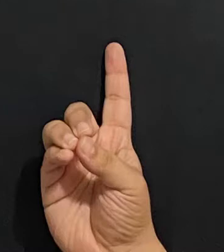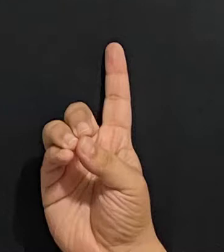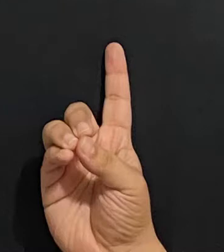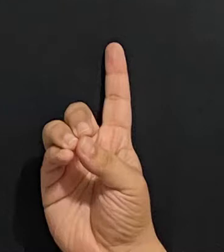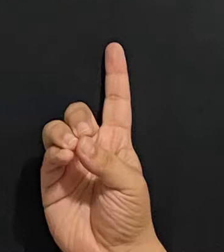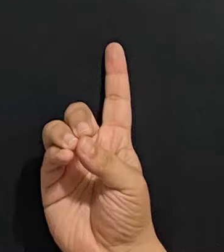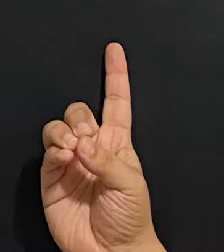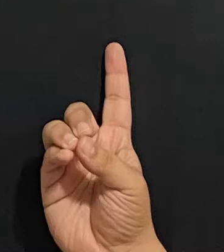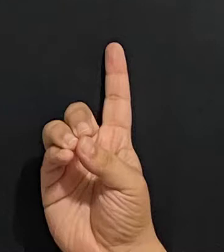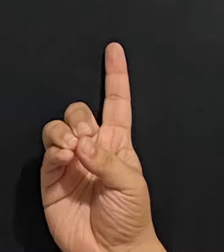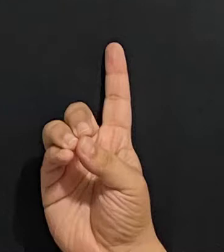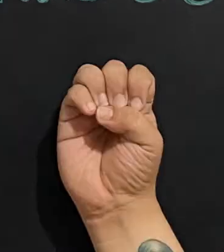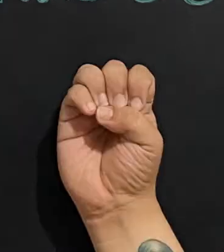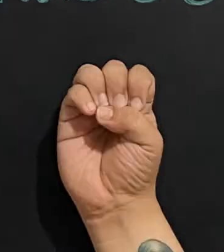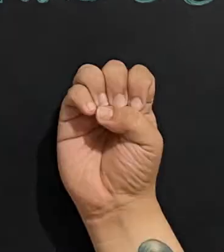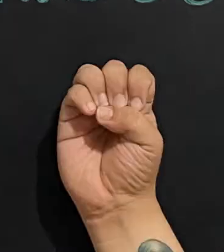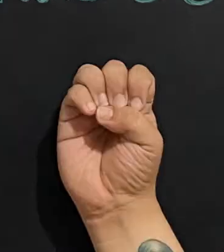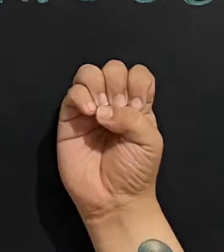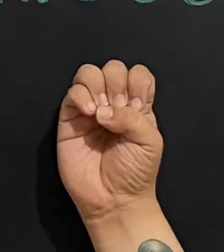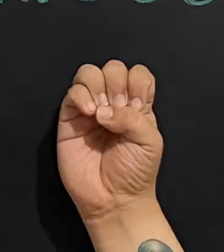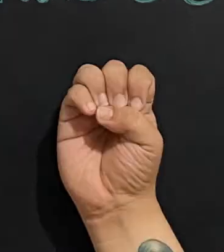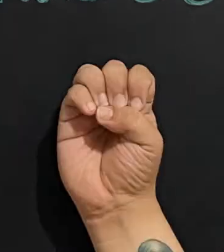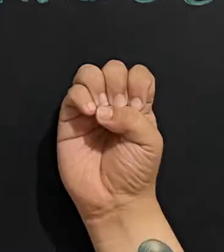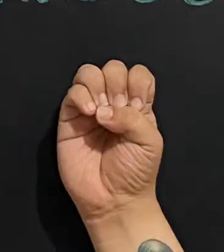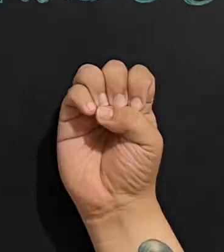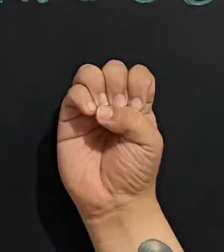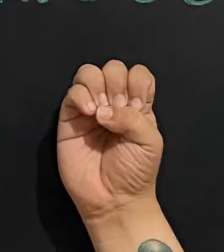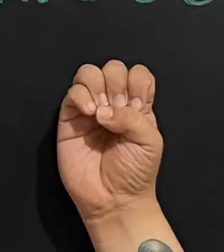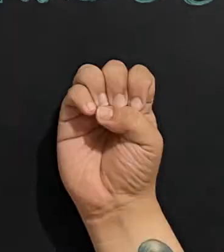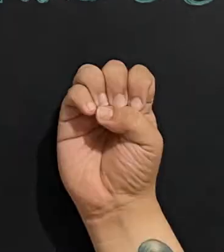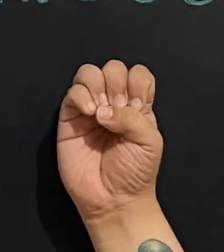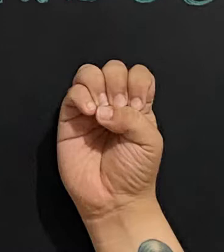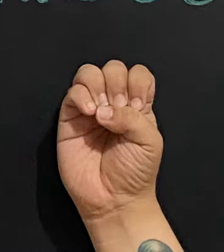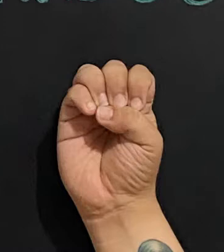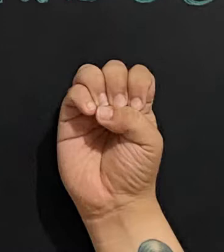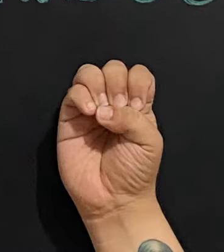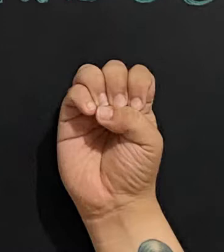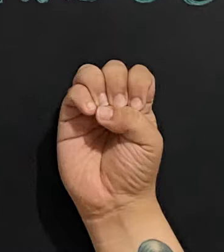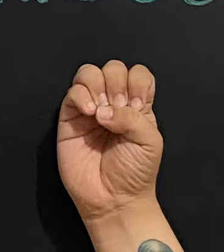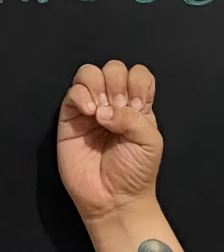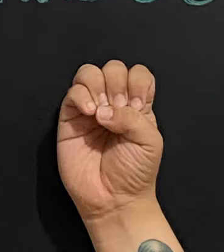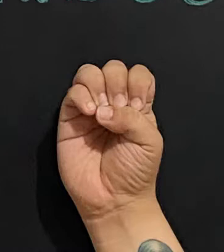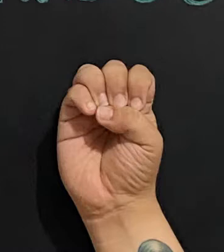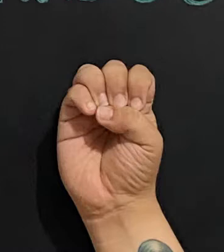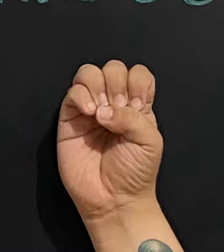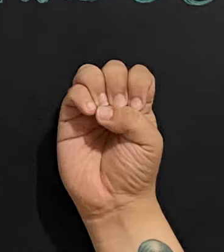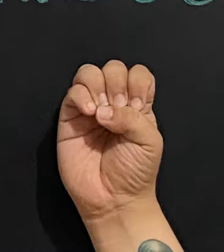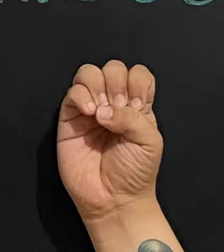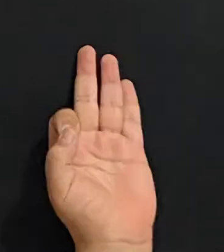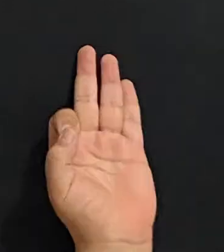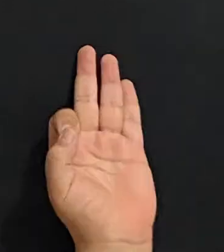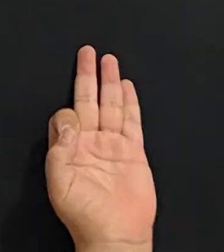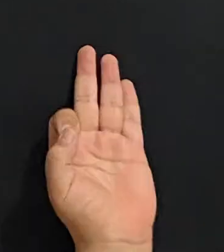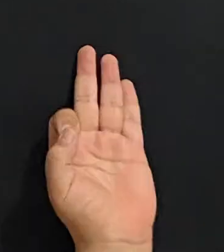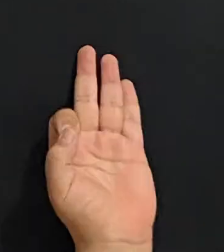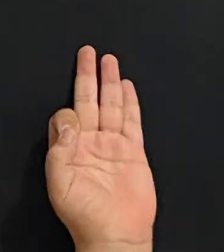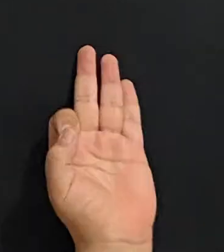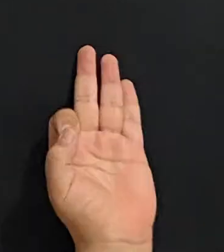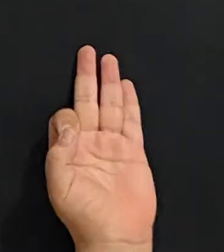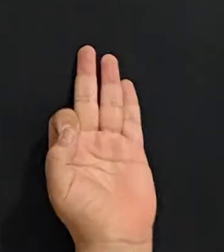index finger pointing up. C is all your fingers on top of your thumb while making a fist. F is